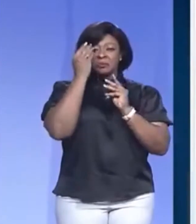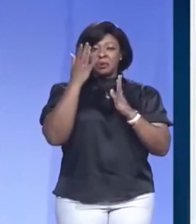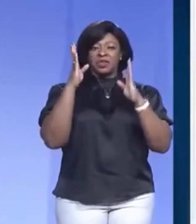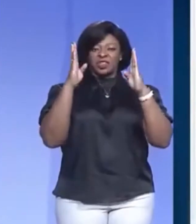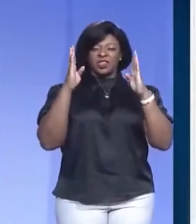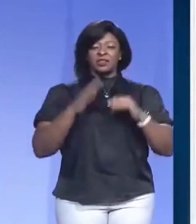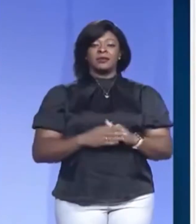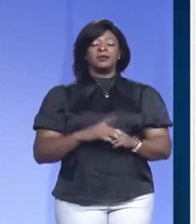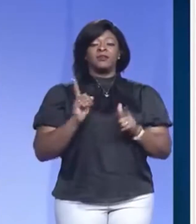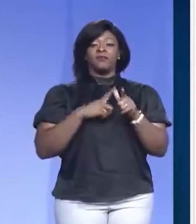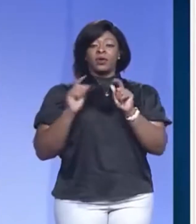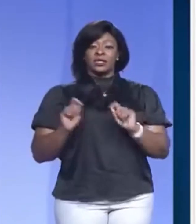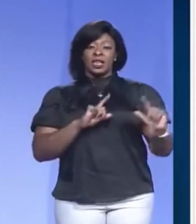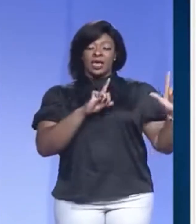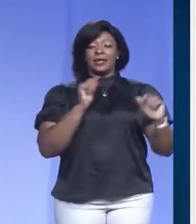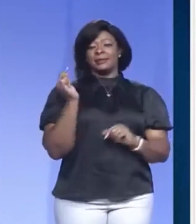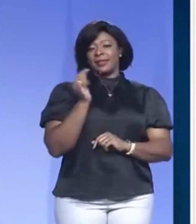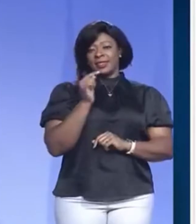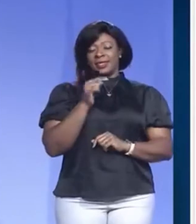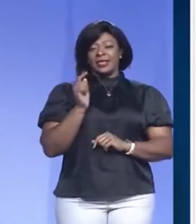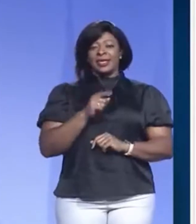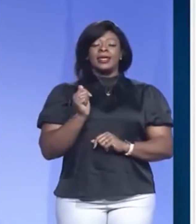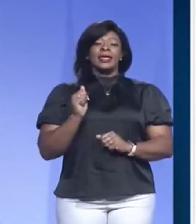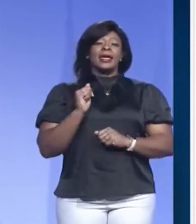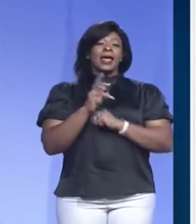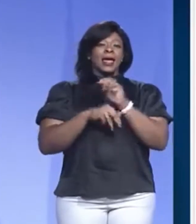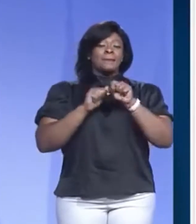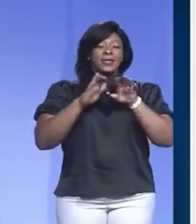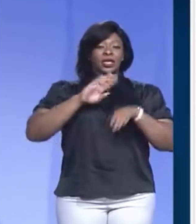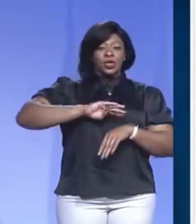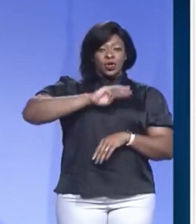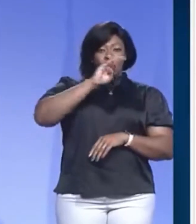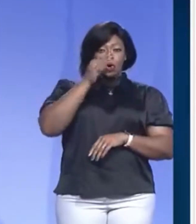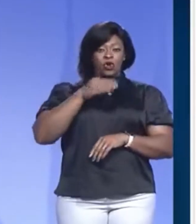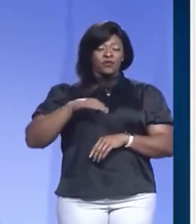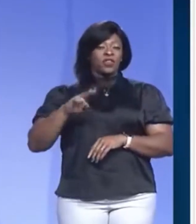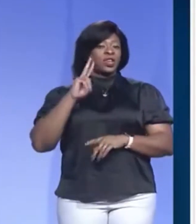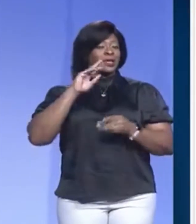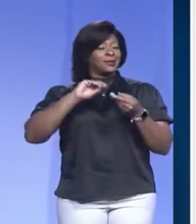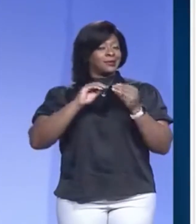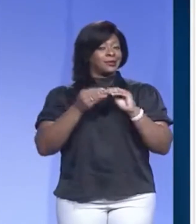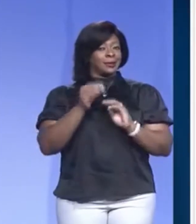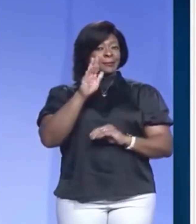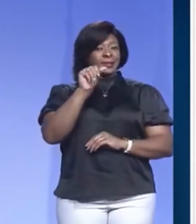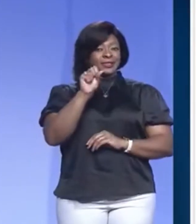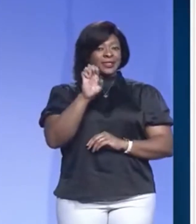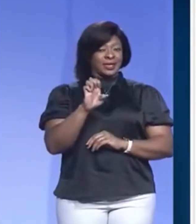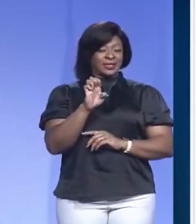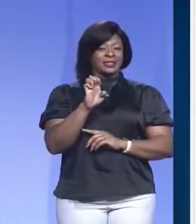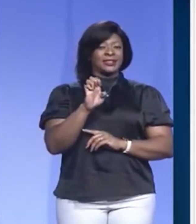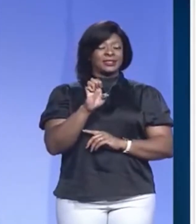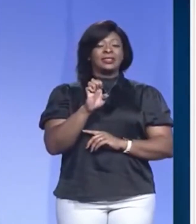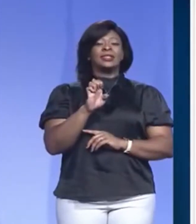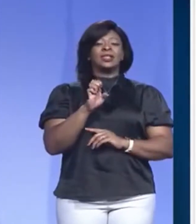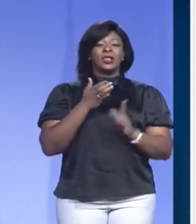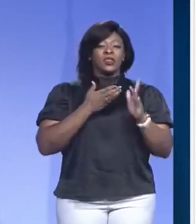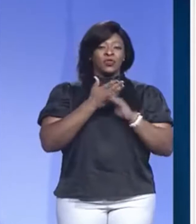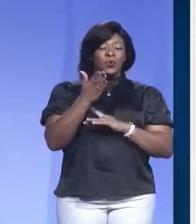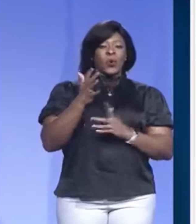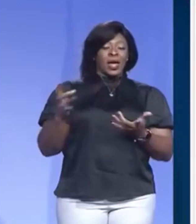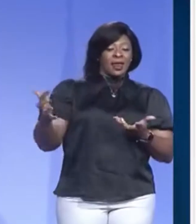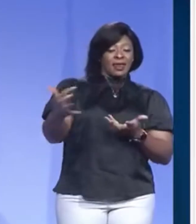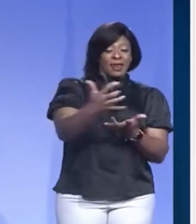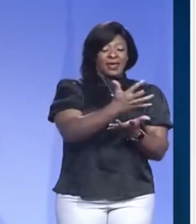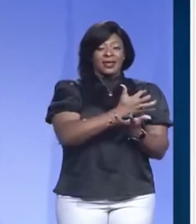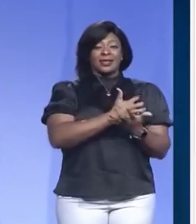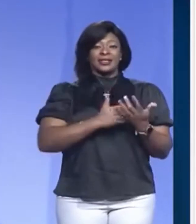the first slide so this is the epidemic curve looking at the number of cases by the specimen collection date